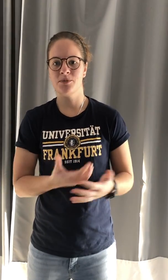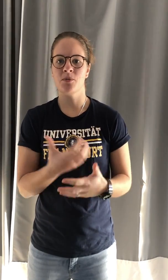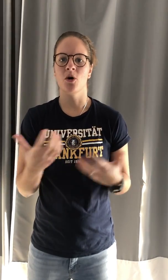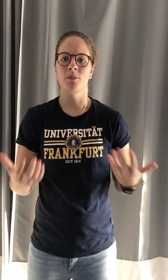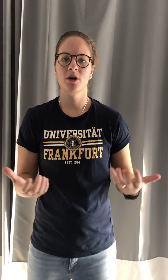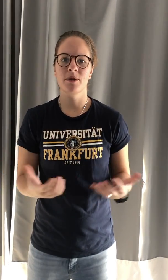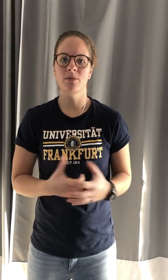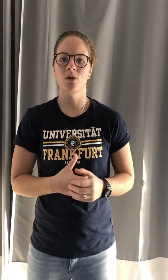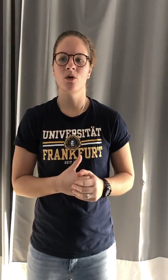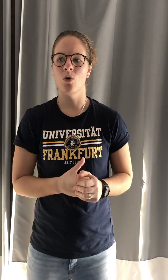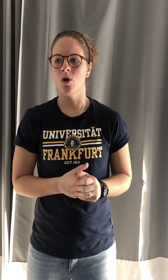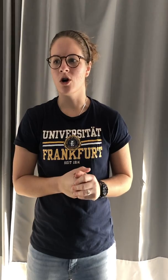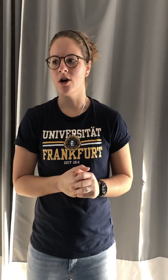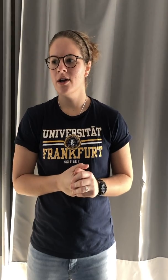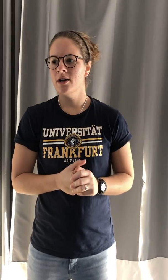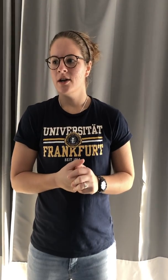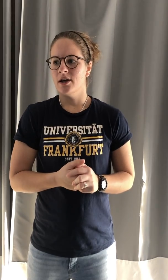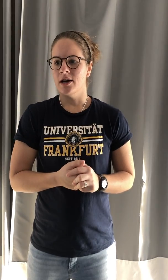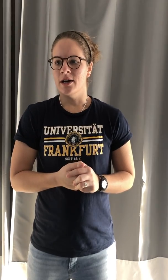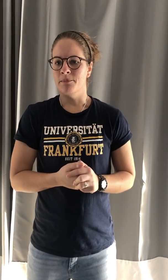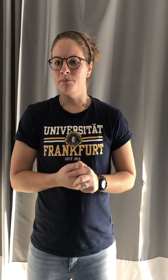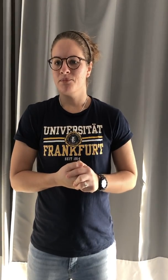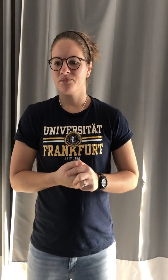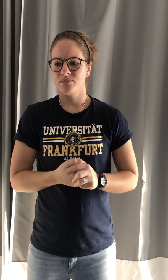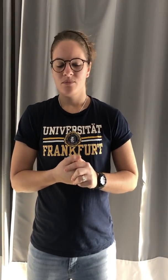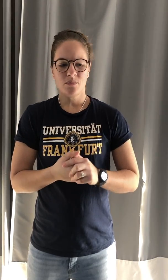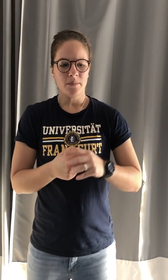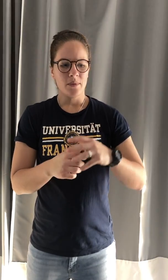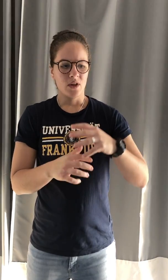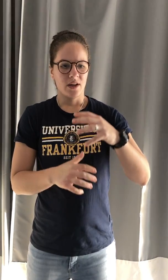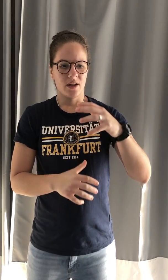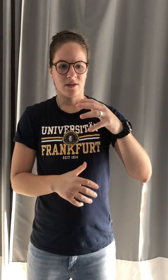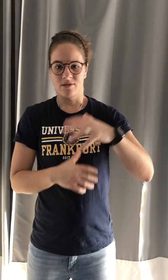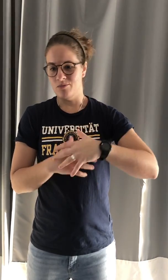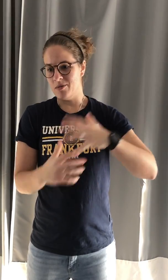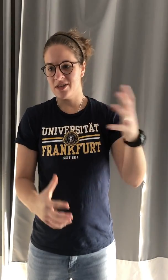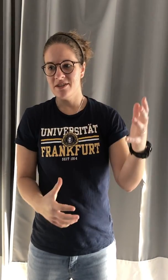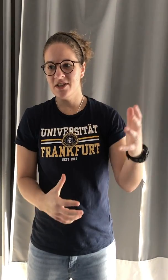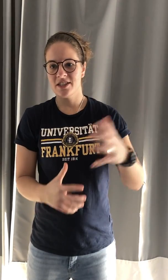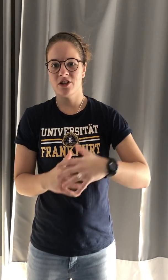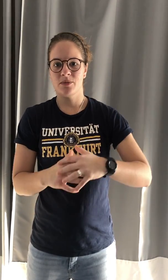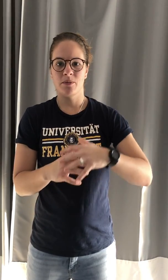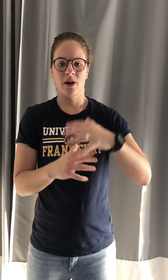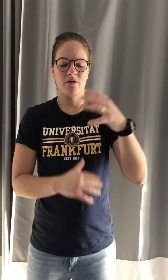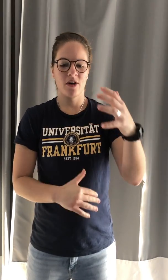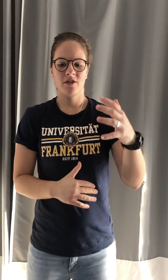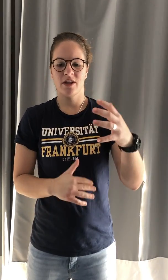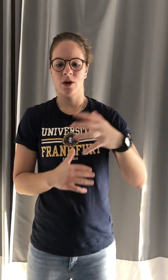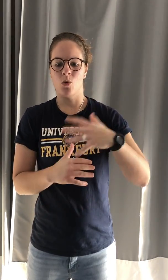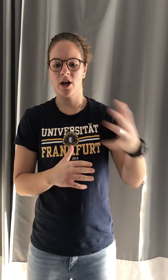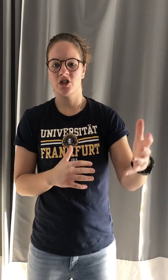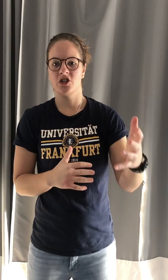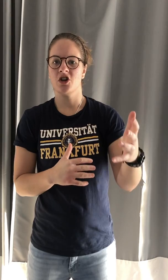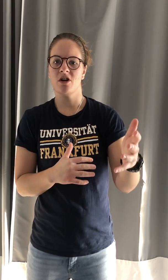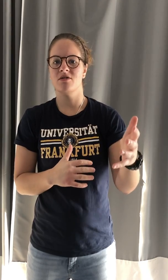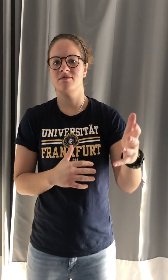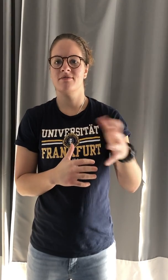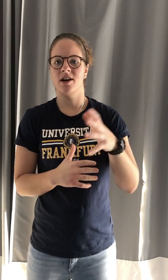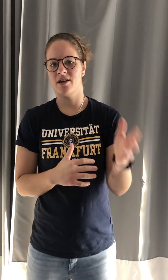people or book people or maybe TV series people, have you ever like watched a show on